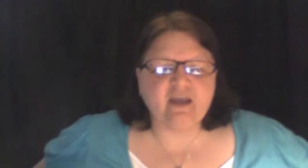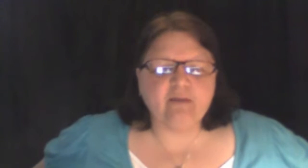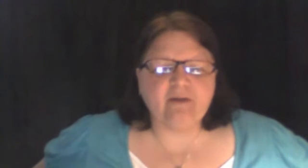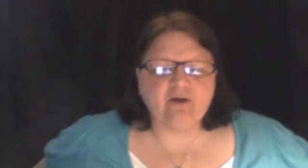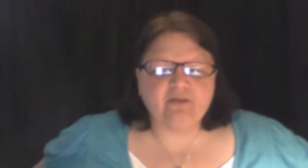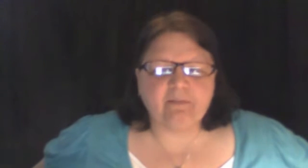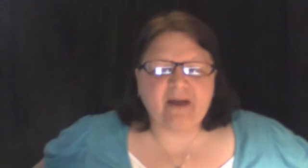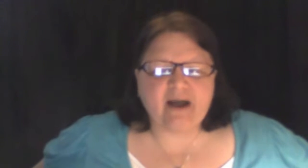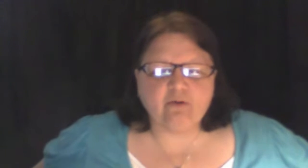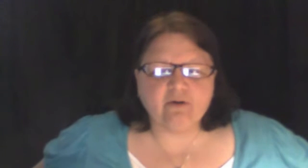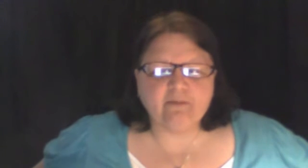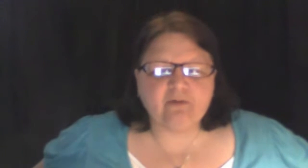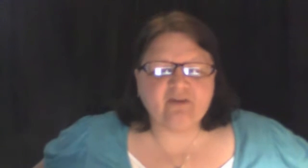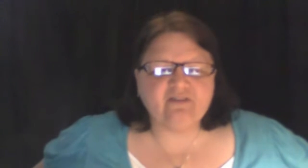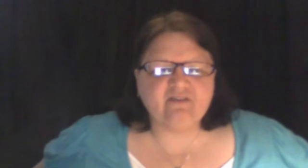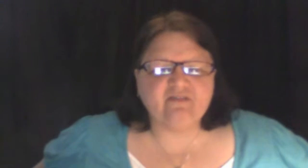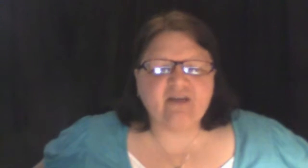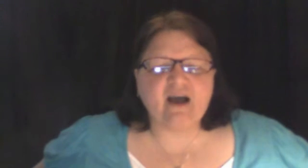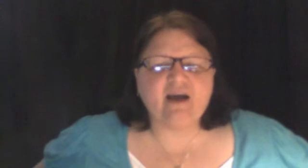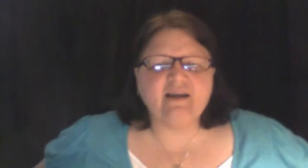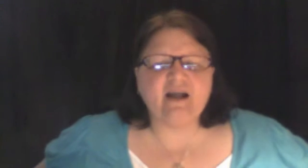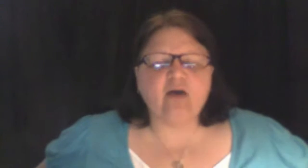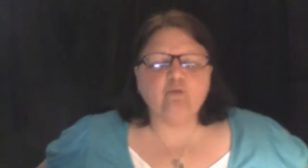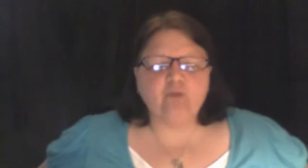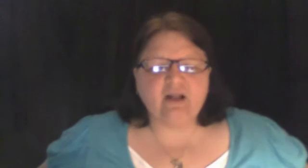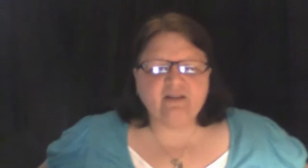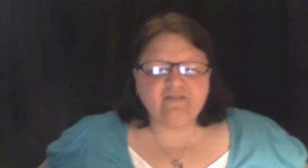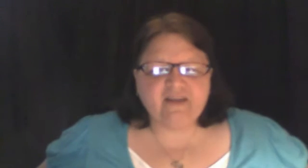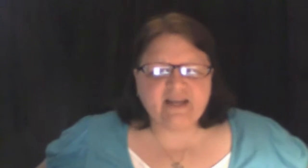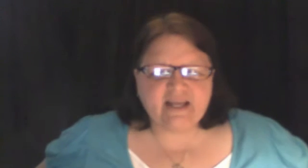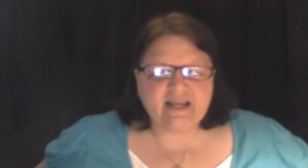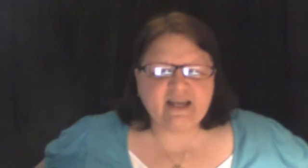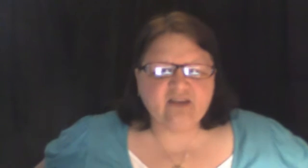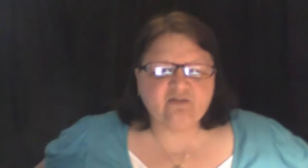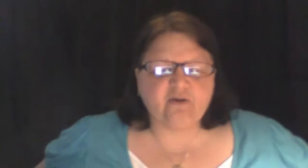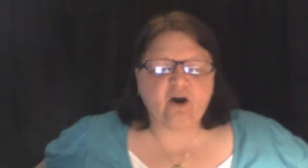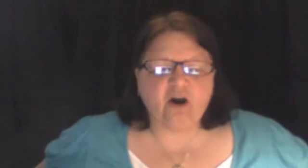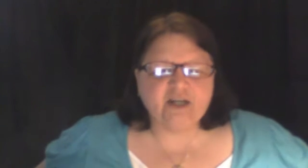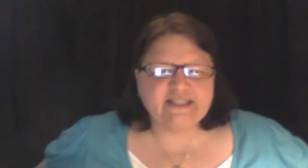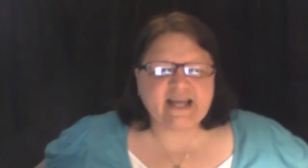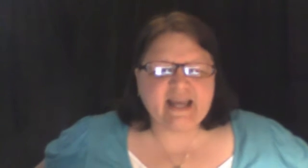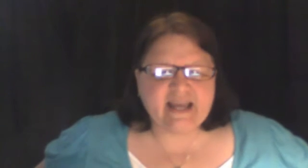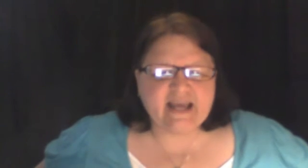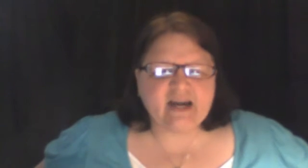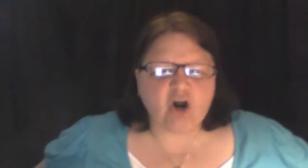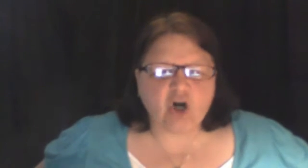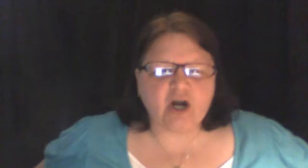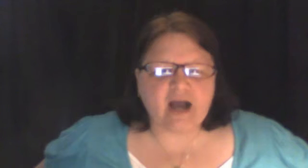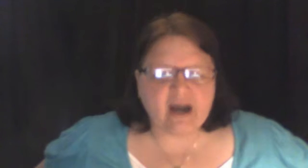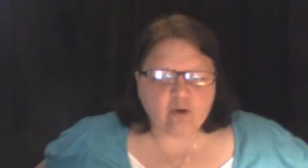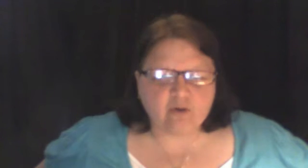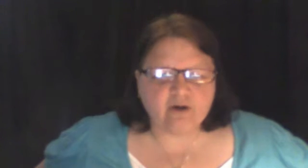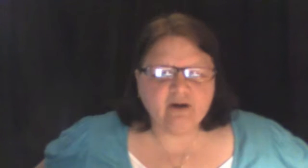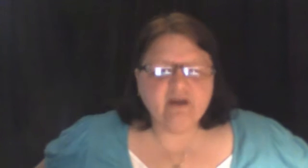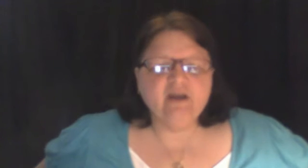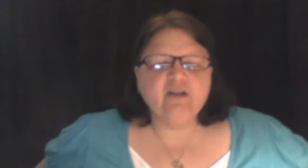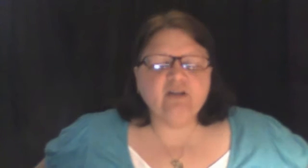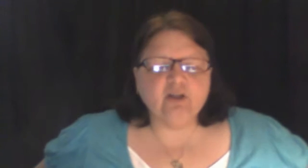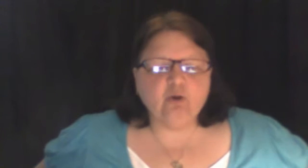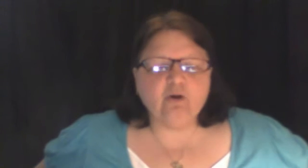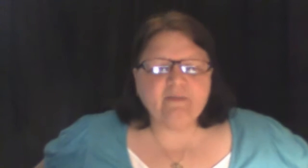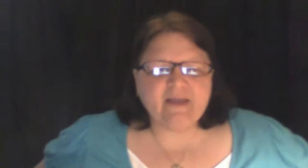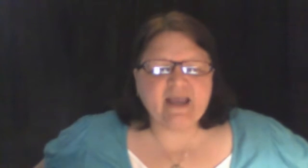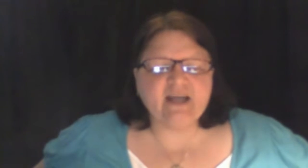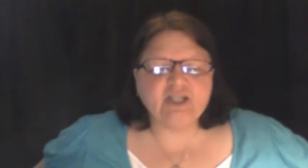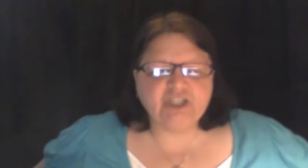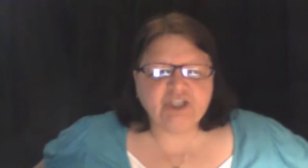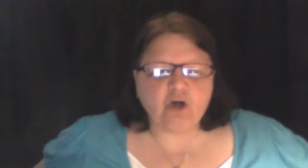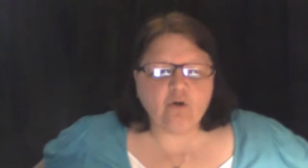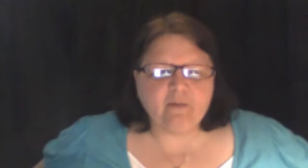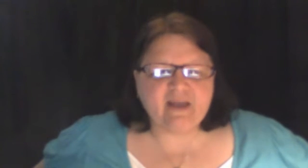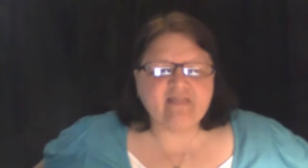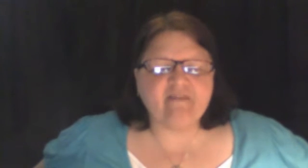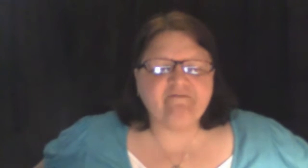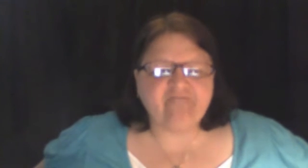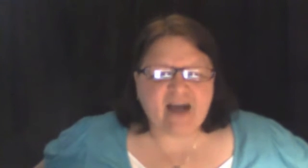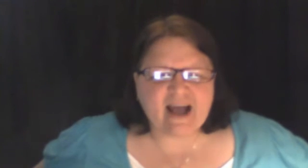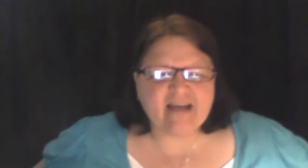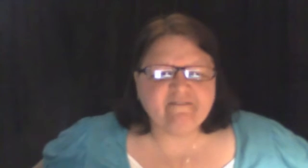about the power and presence of God and how relevant it is for our day and our hour, the Lord began to show me the five